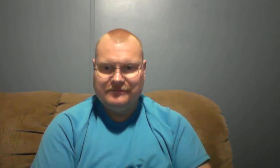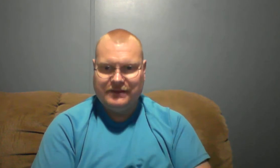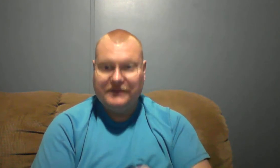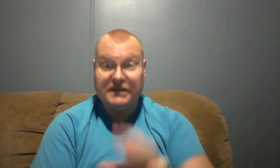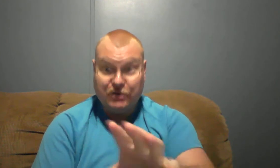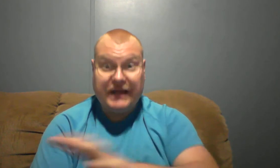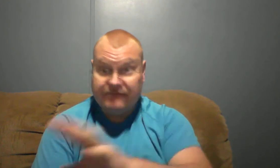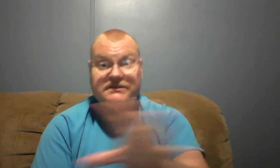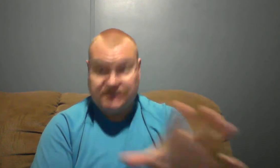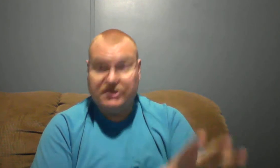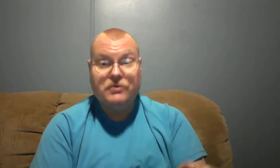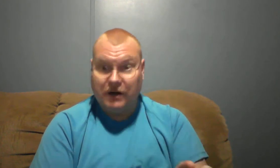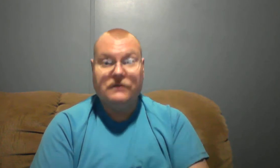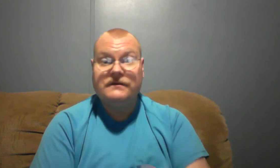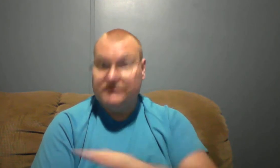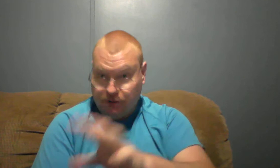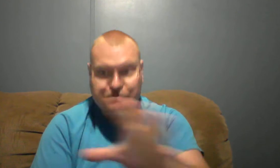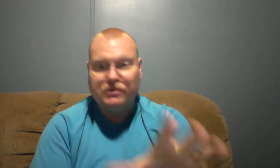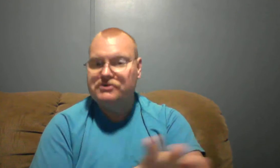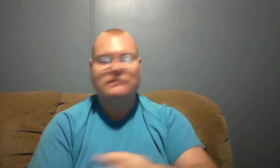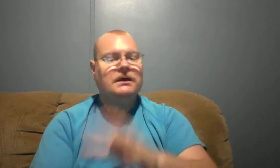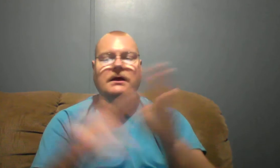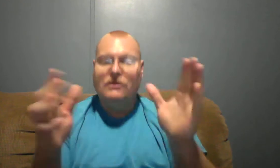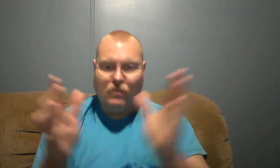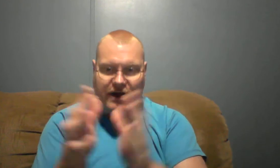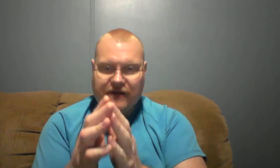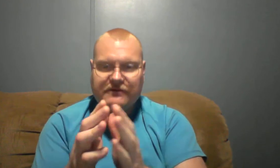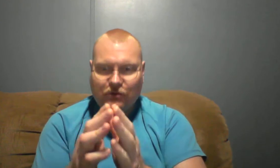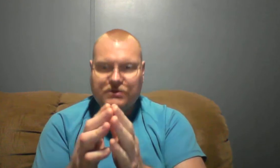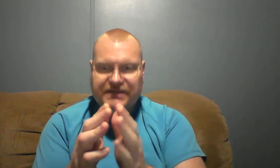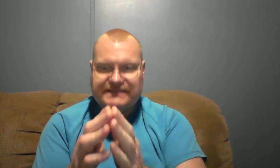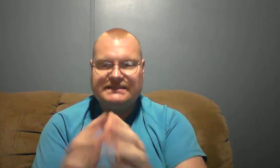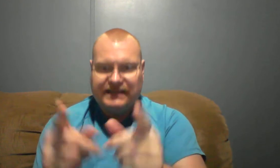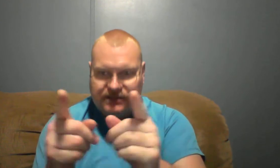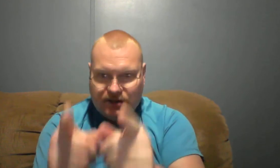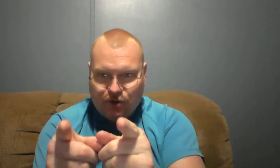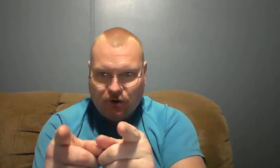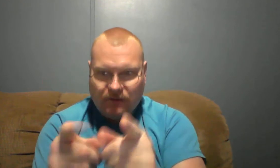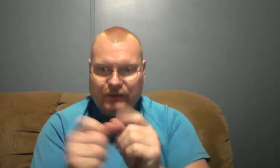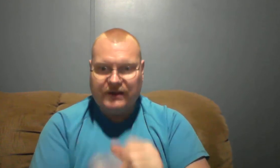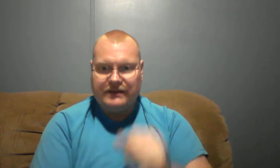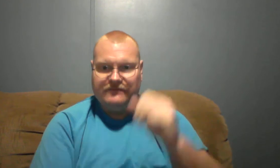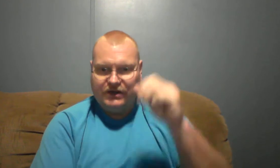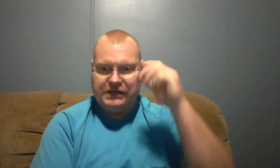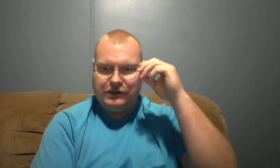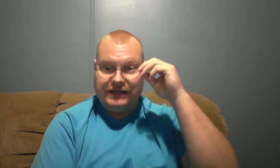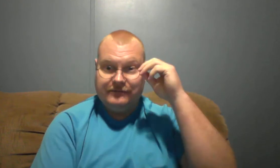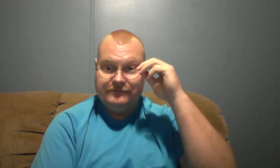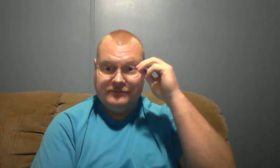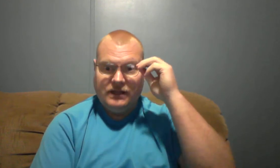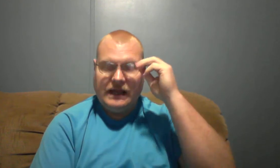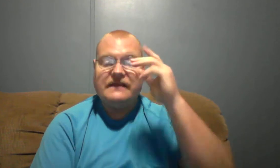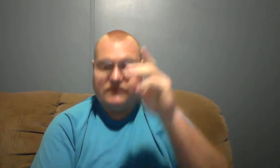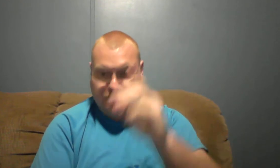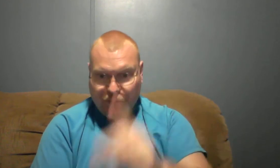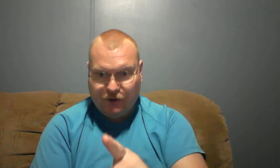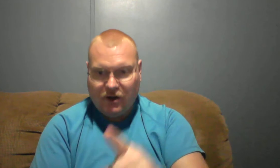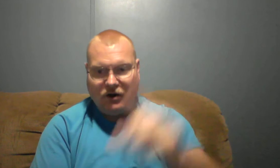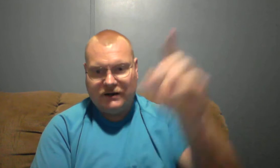The new heavens, the new earth, new Jerusalem, wherever the Lord Jesus is, you're going to be with him for eternity. And the pure in heart, it